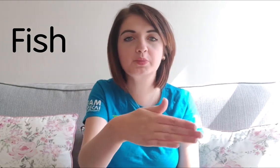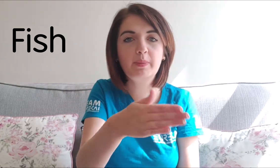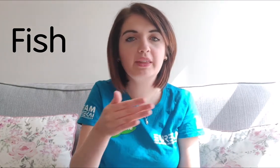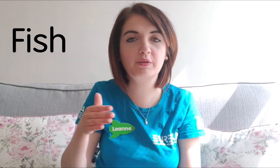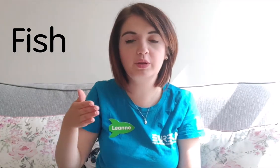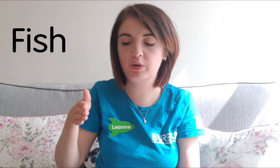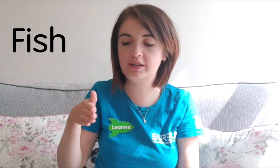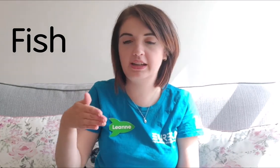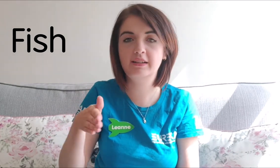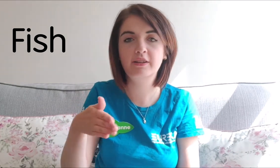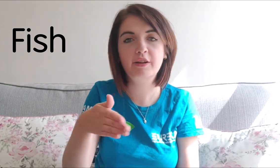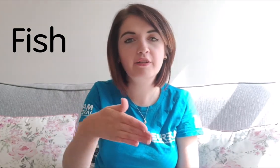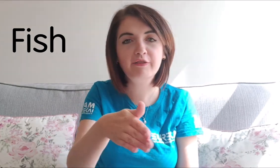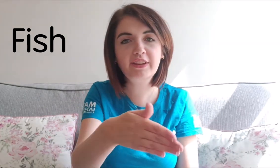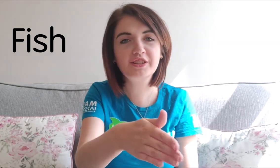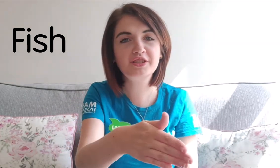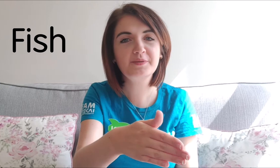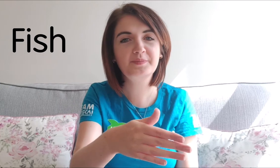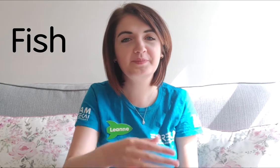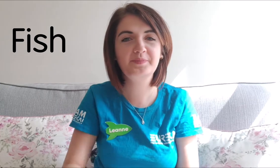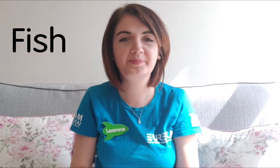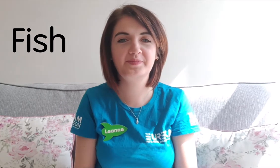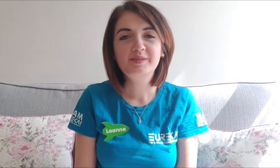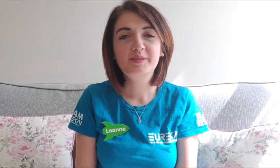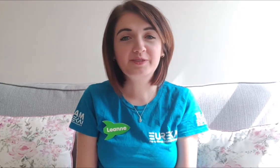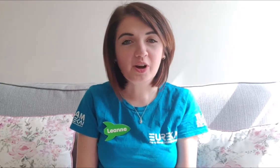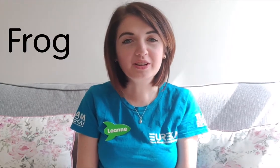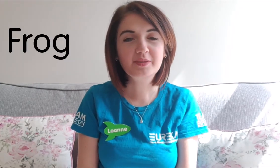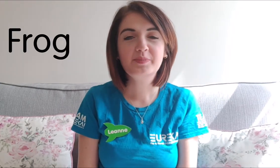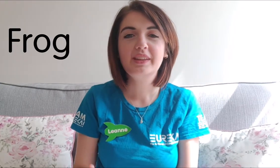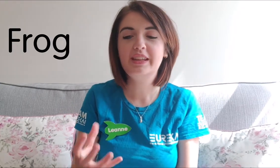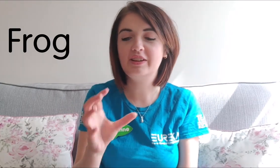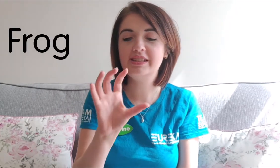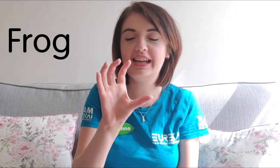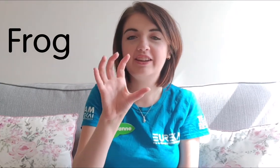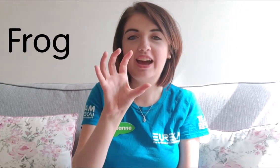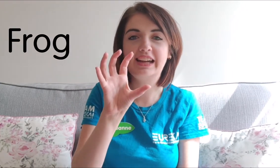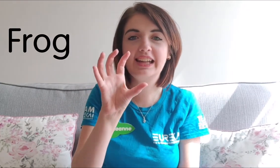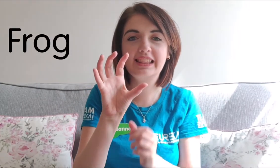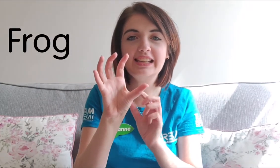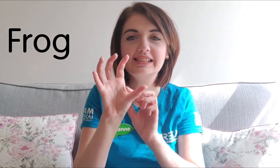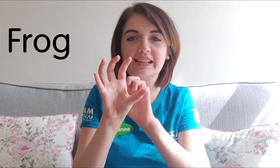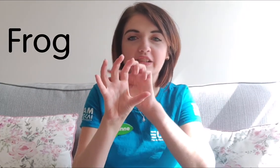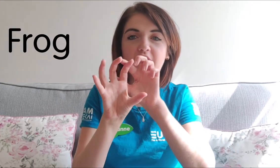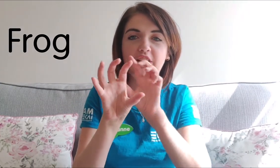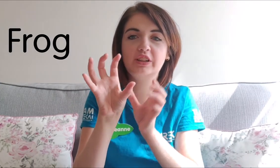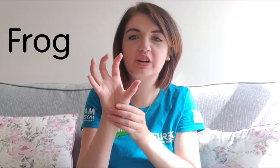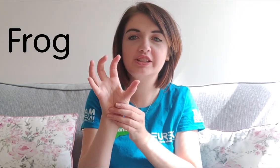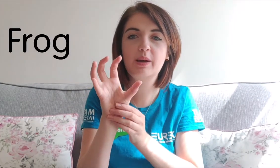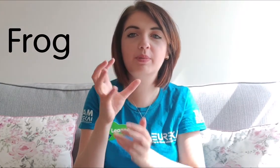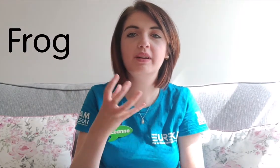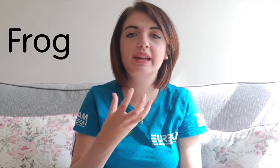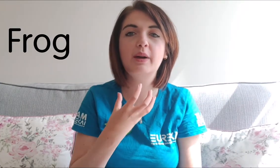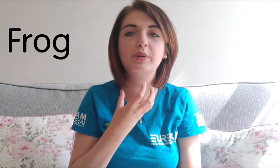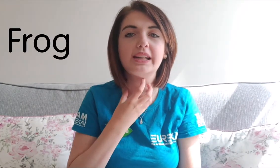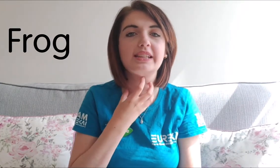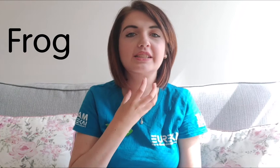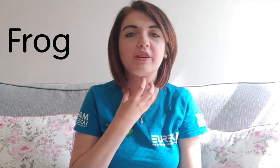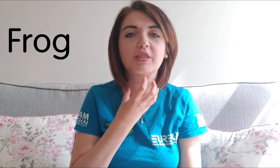swimming through the water. Fish. Frog you're going to take your hand like this in sort of claw shape and put it next to your